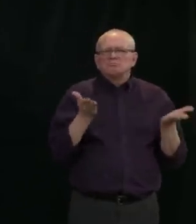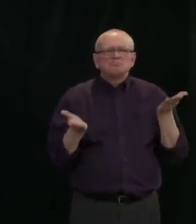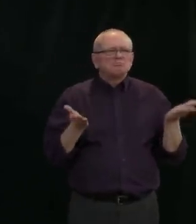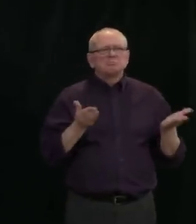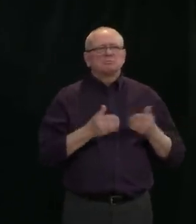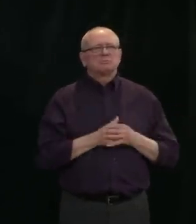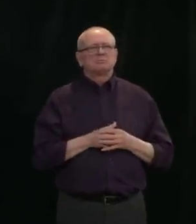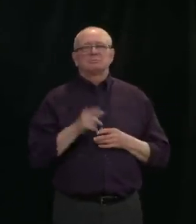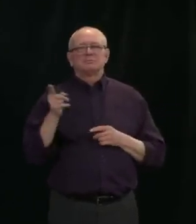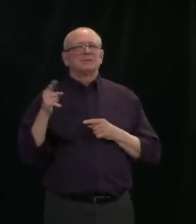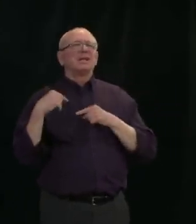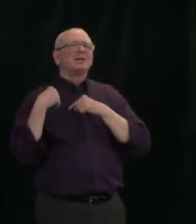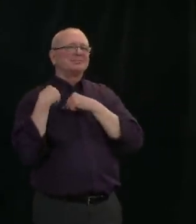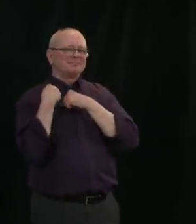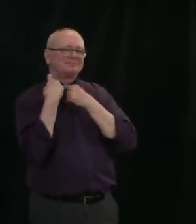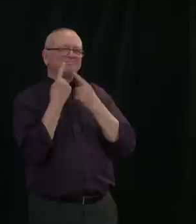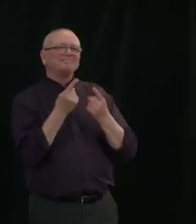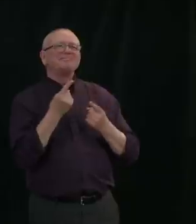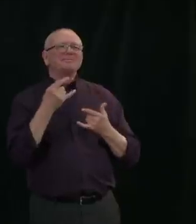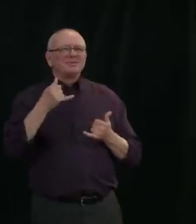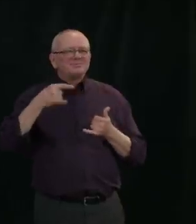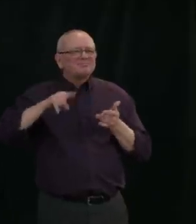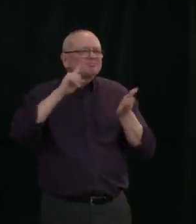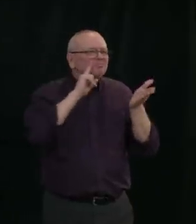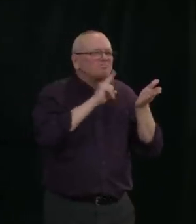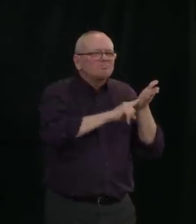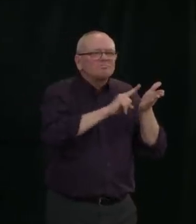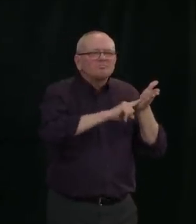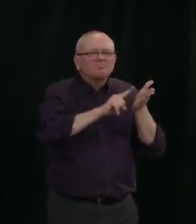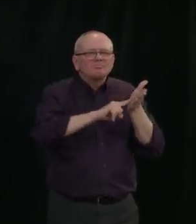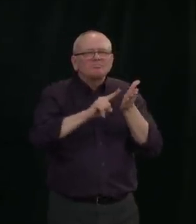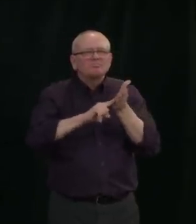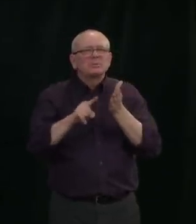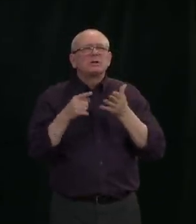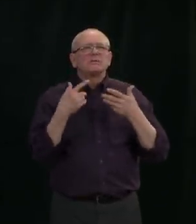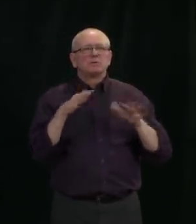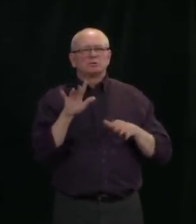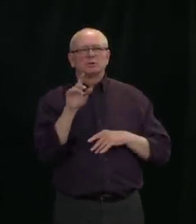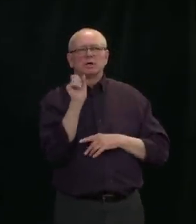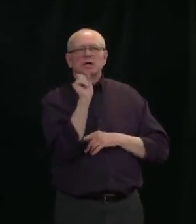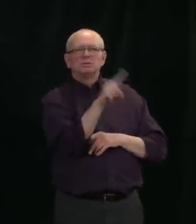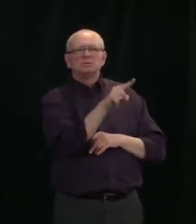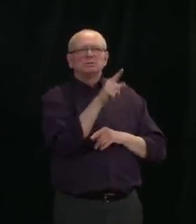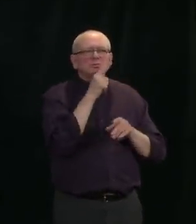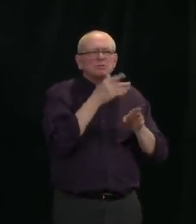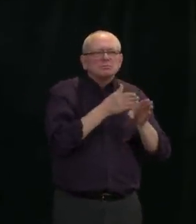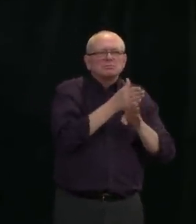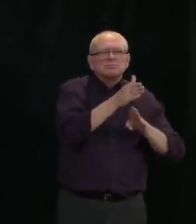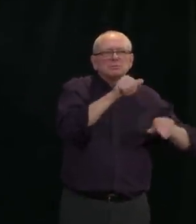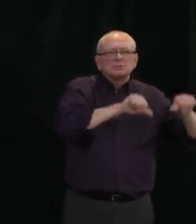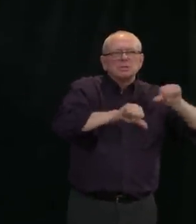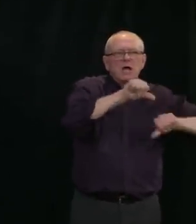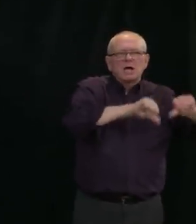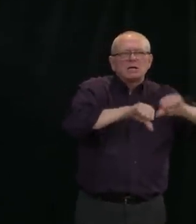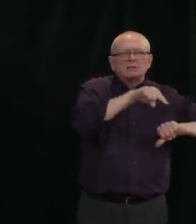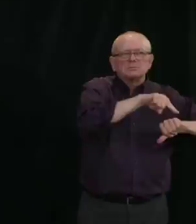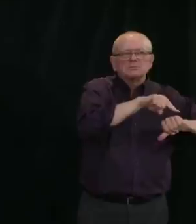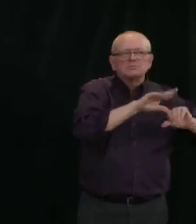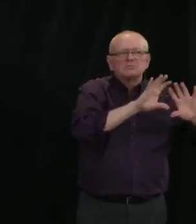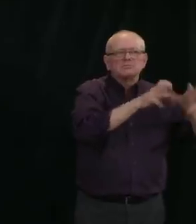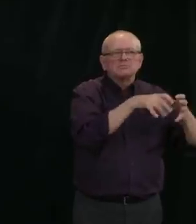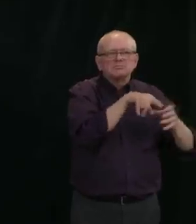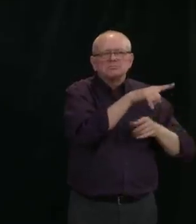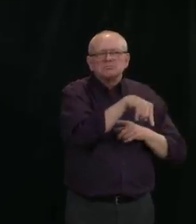scientific advisory group to look at the most recent evidence around masks in the general public. What I would say is that we know